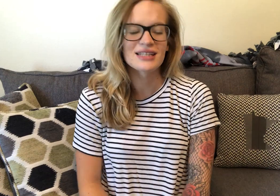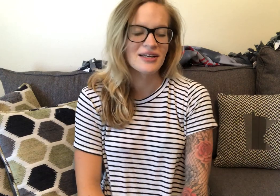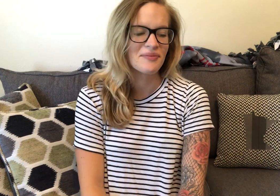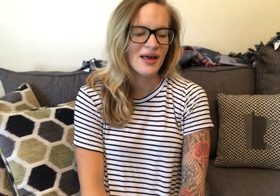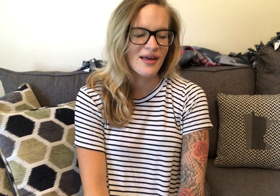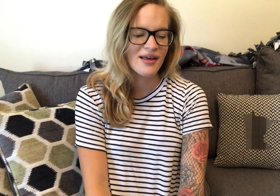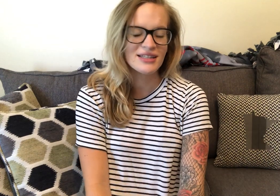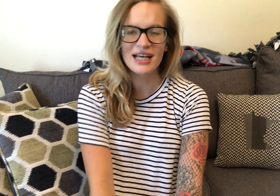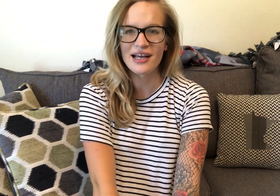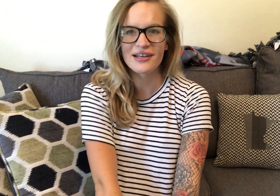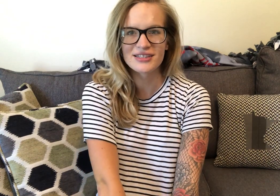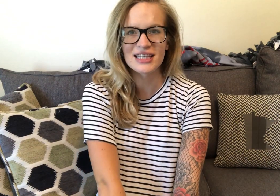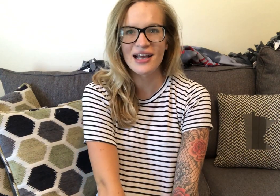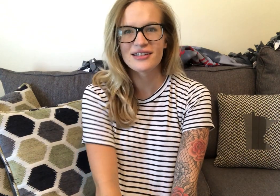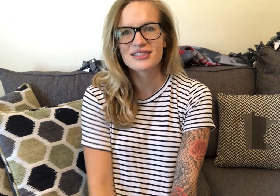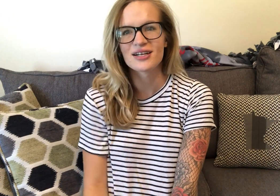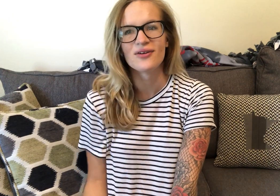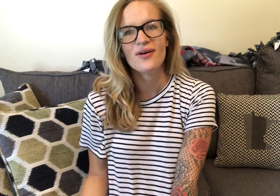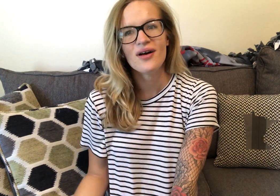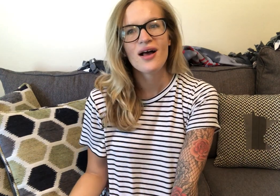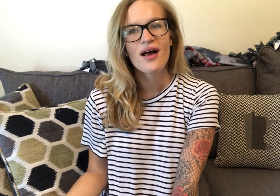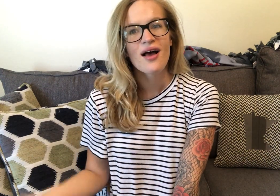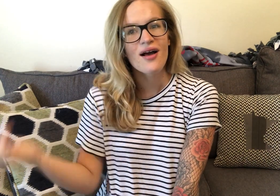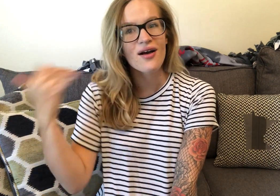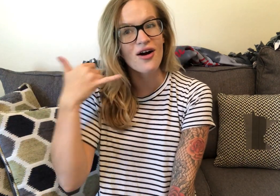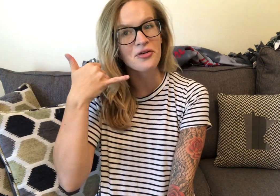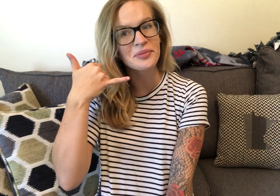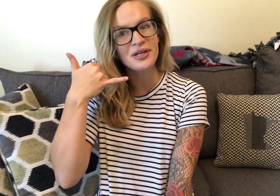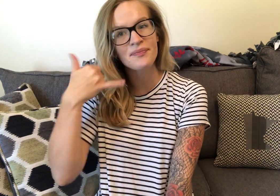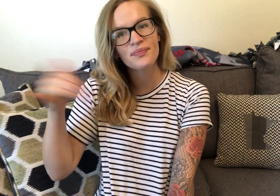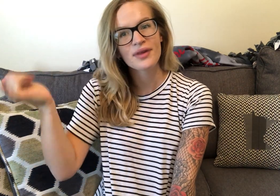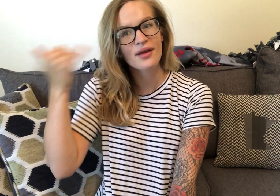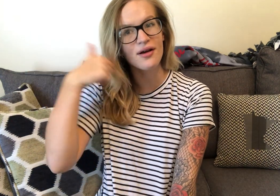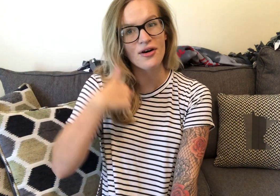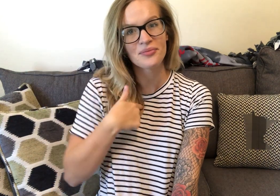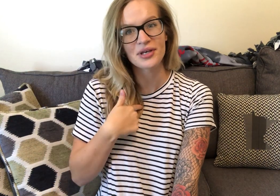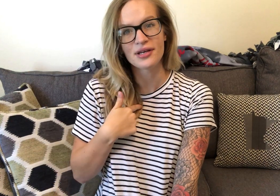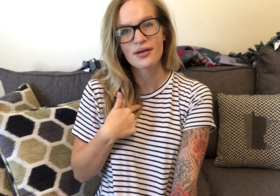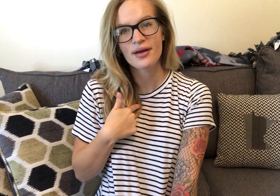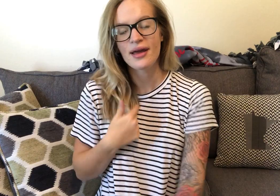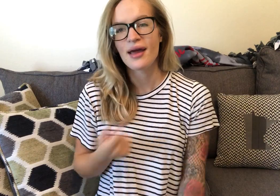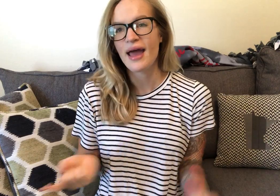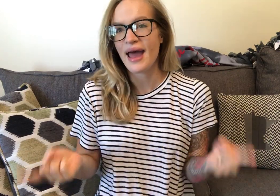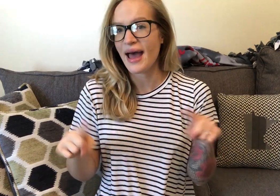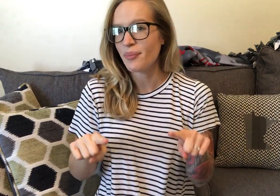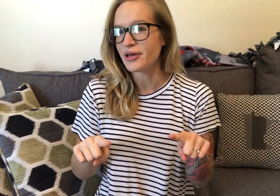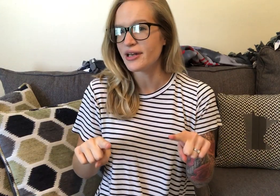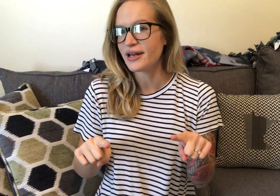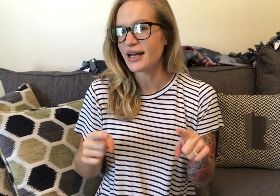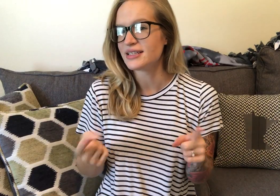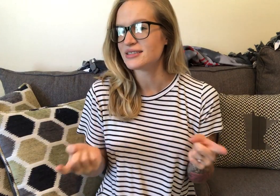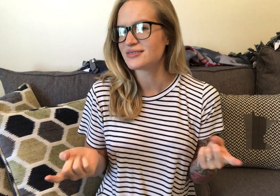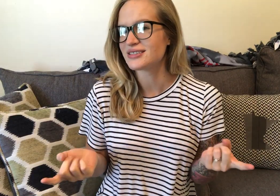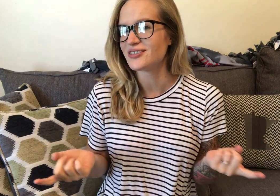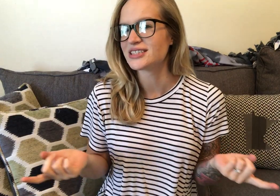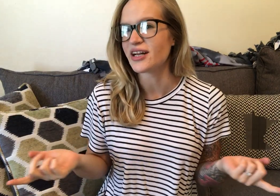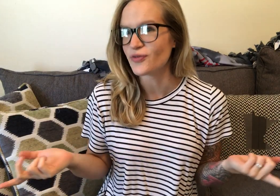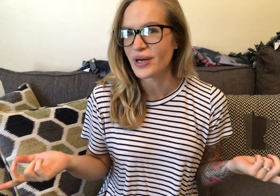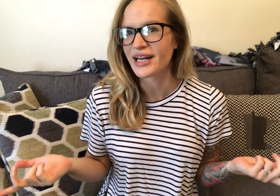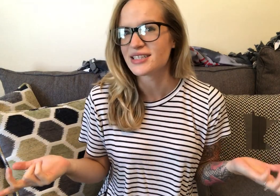I'm dying inside. So call me, call me, happen. And so instead of when I